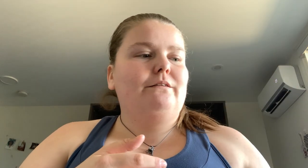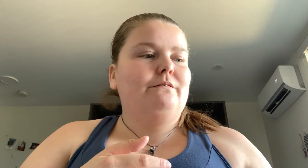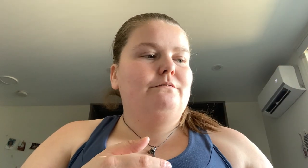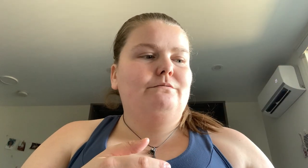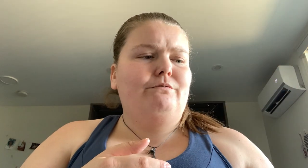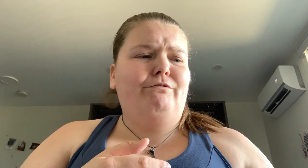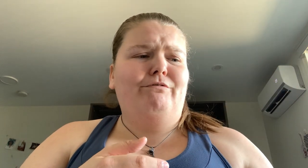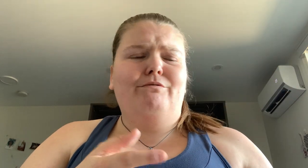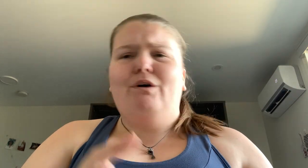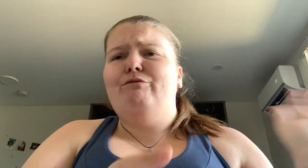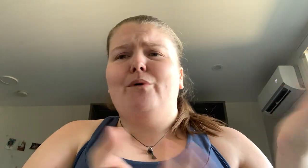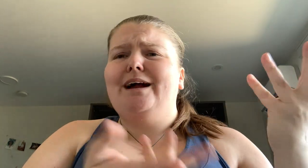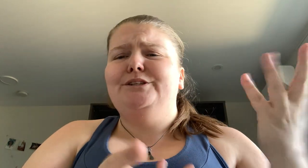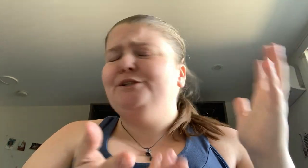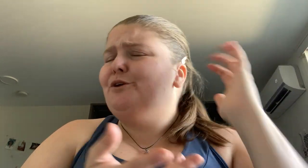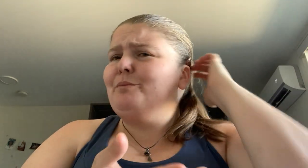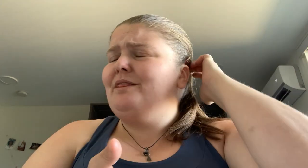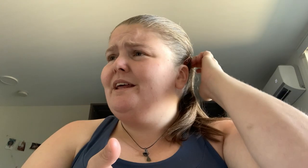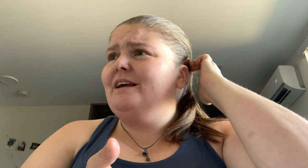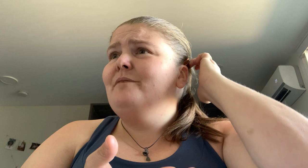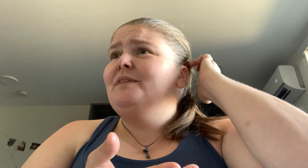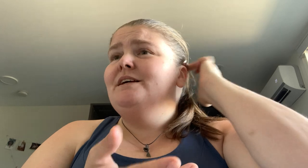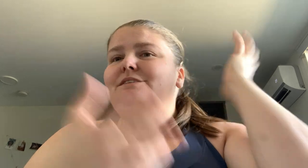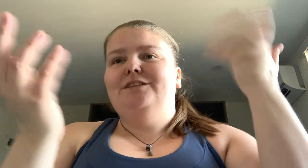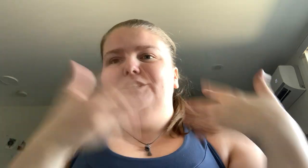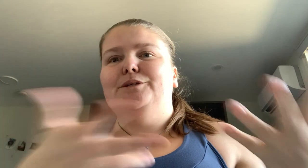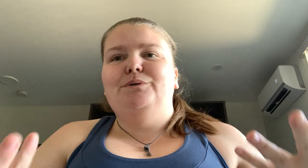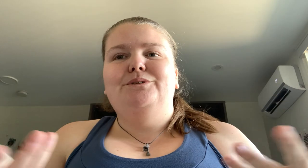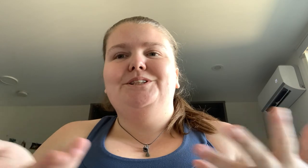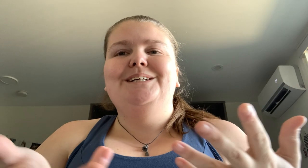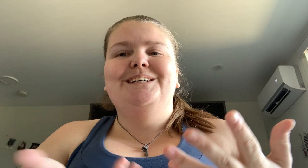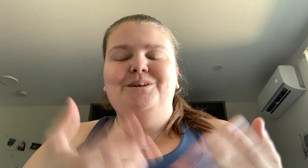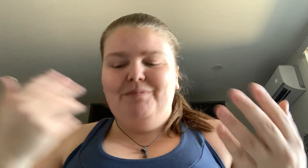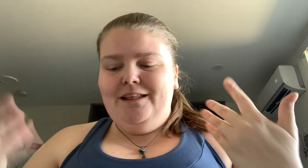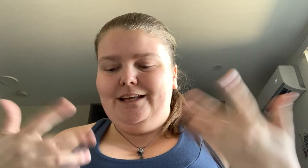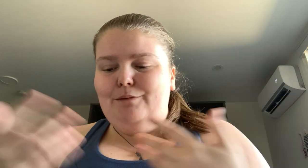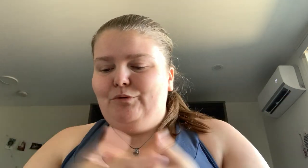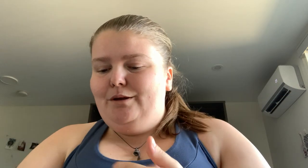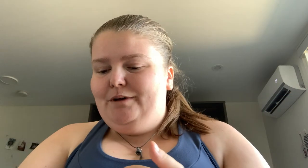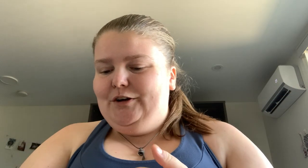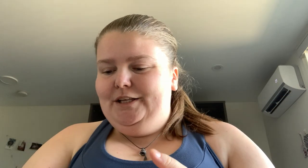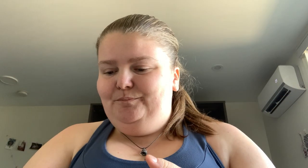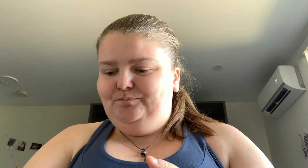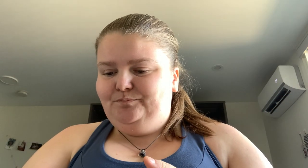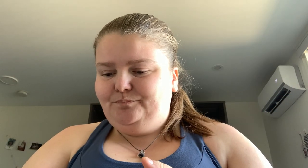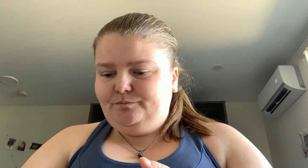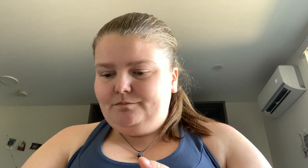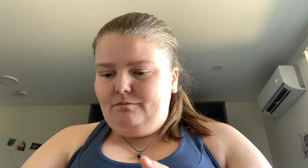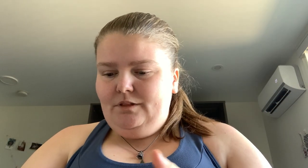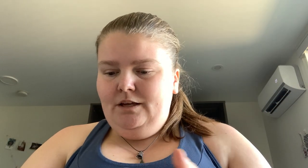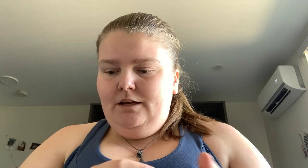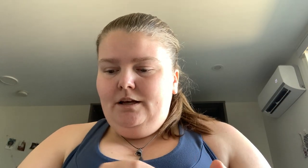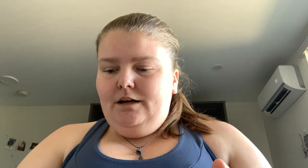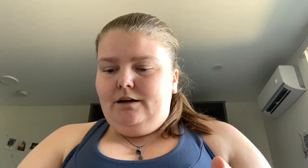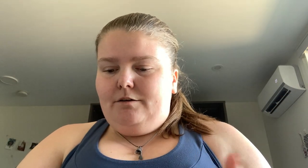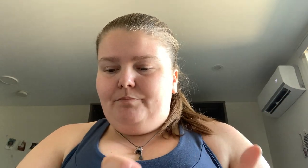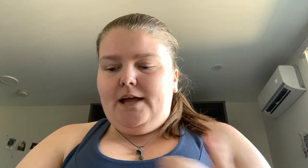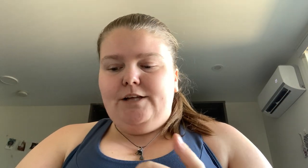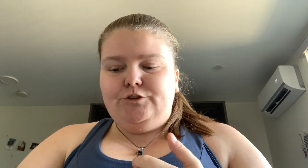a four has your main thing the symbols that keep reappearing um astral